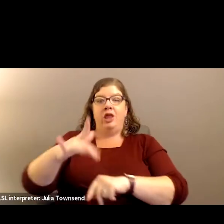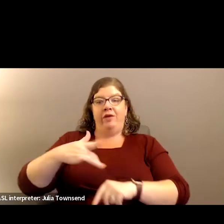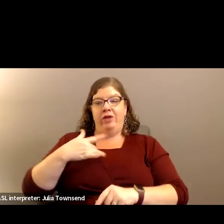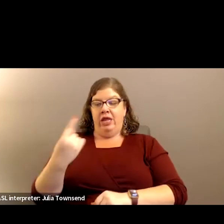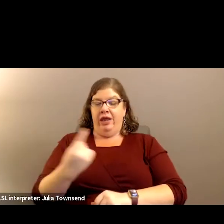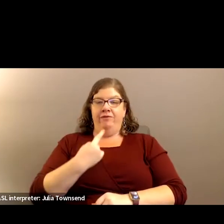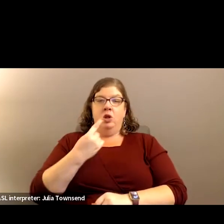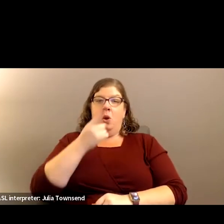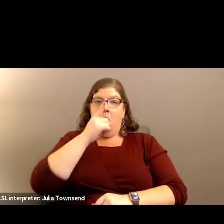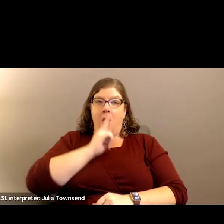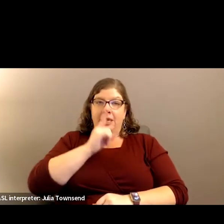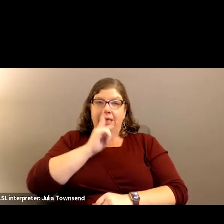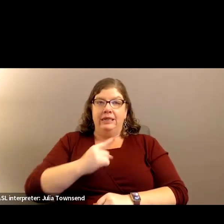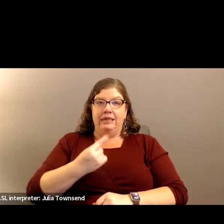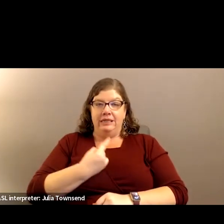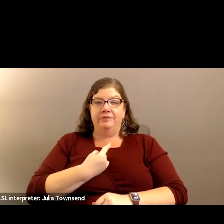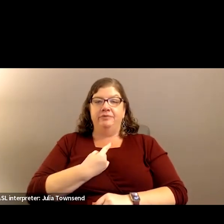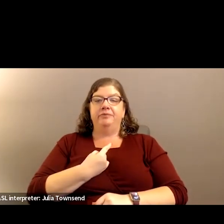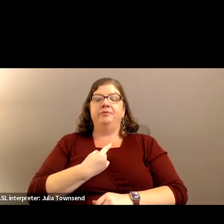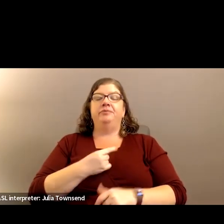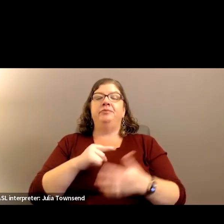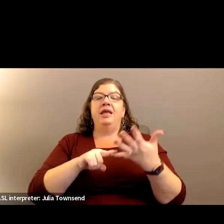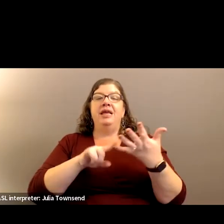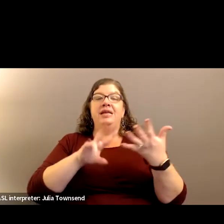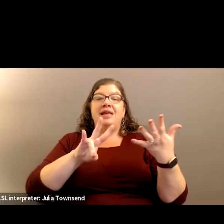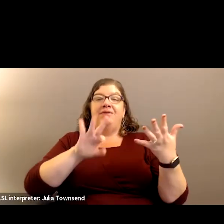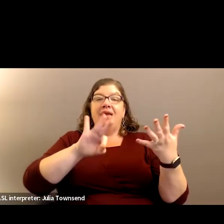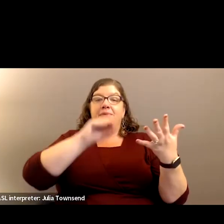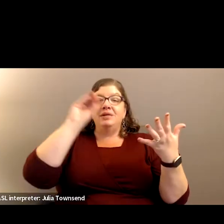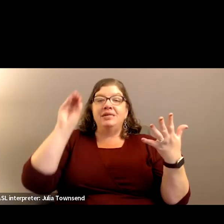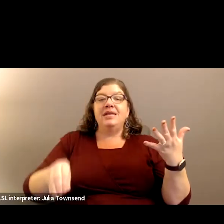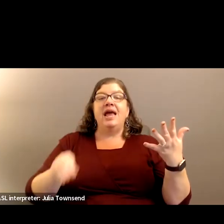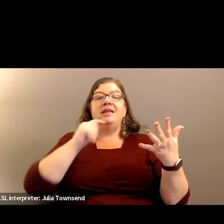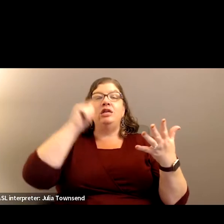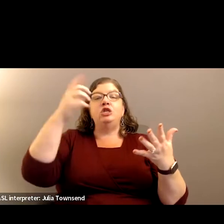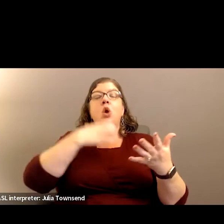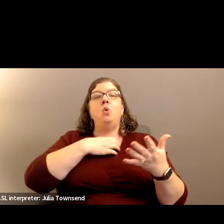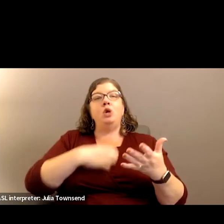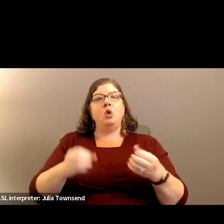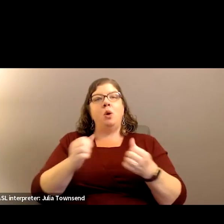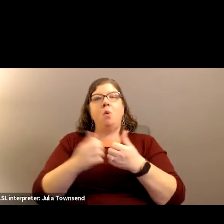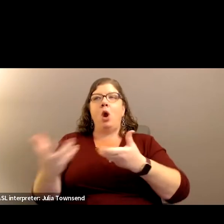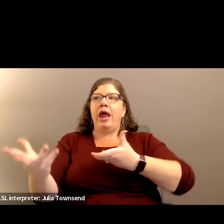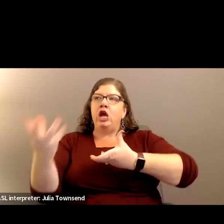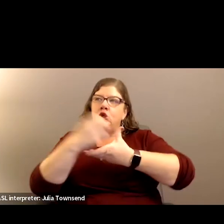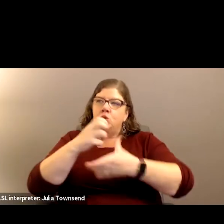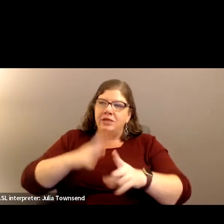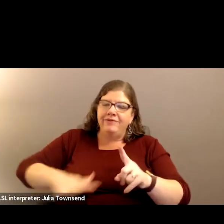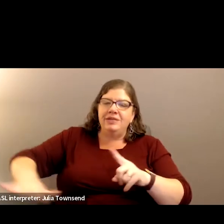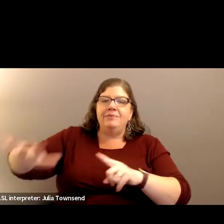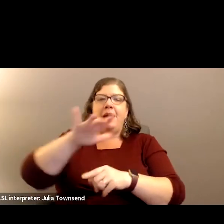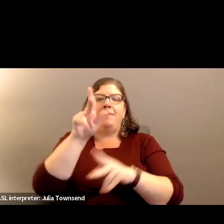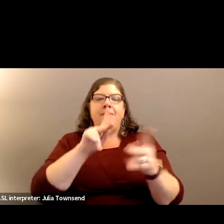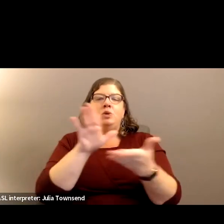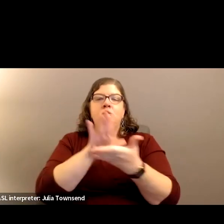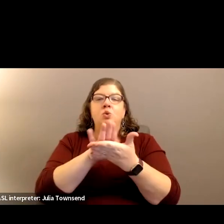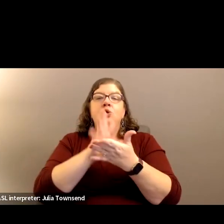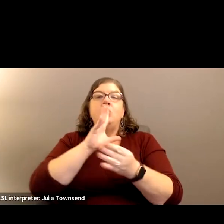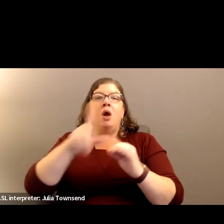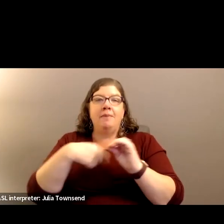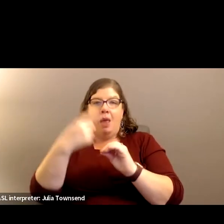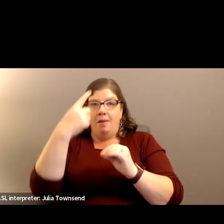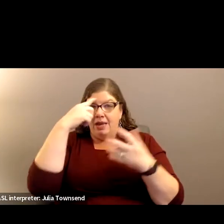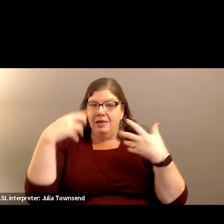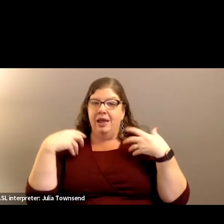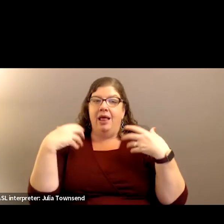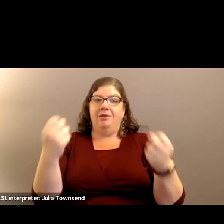of loneliness. And 79% of teens wish there was an inclusive environment or space for people in school to talk about mental health.